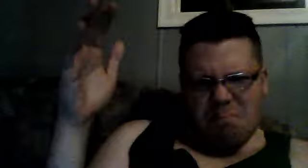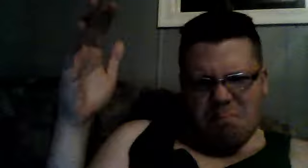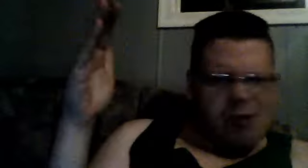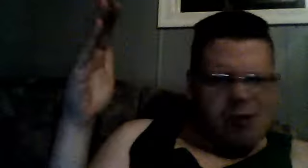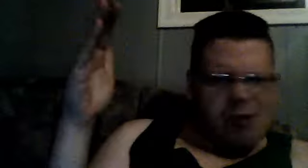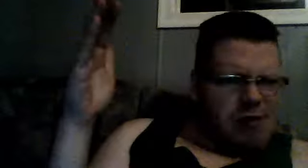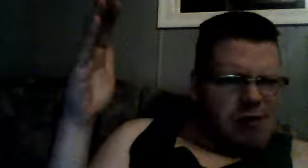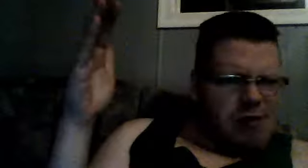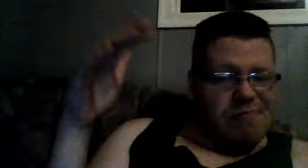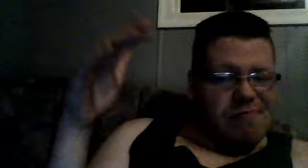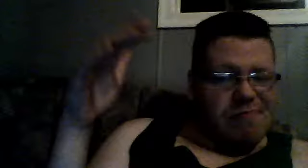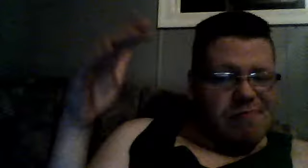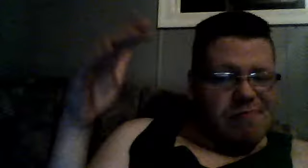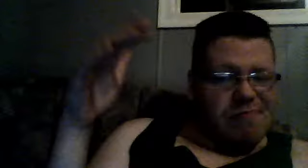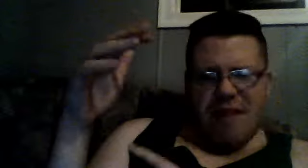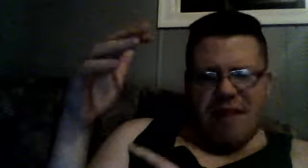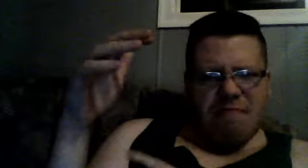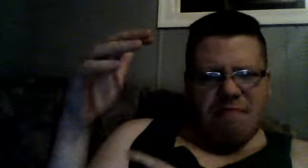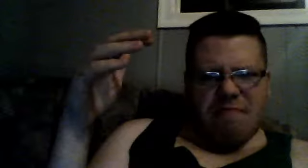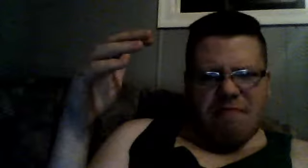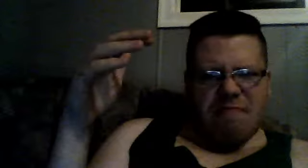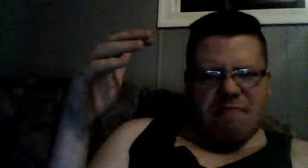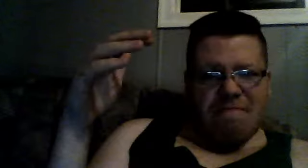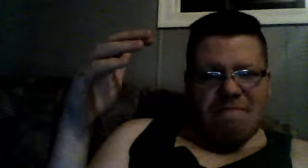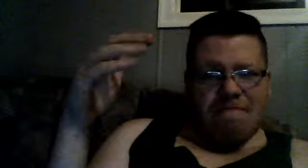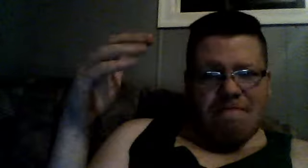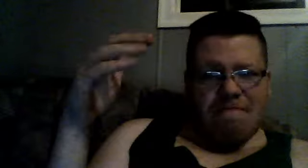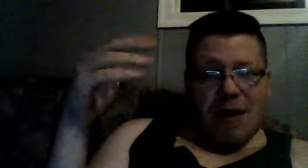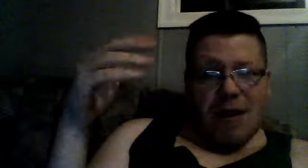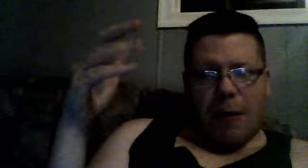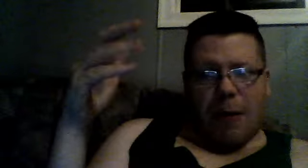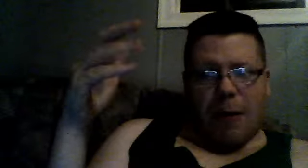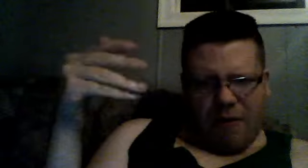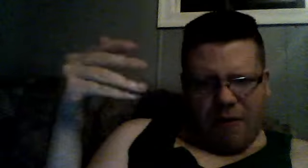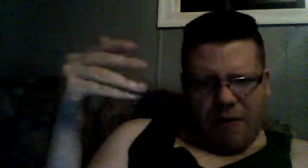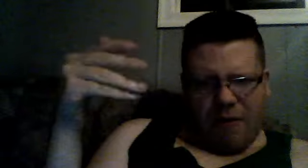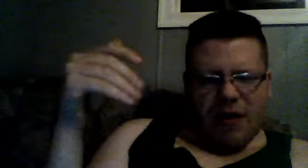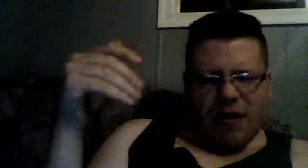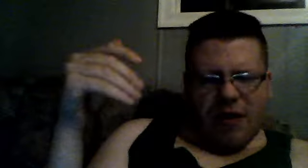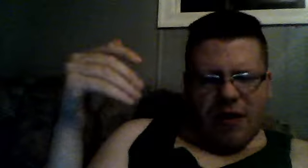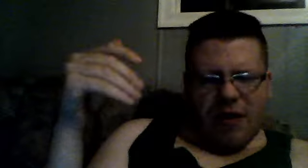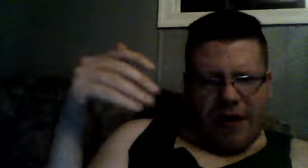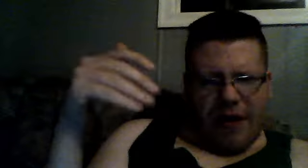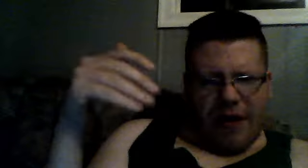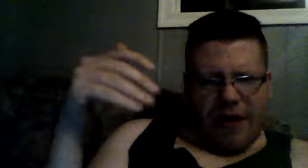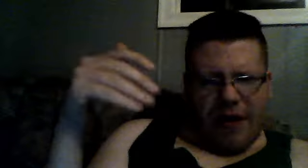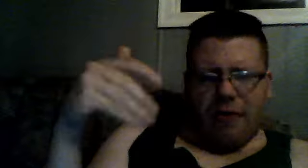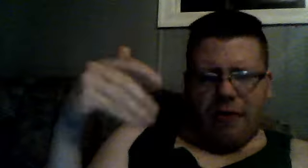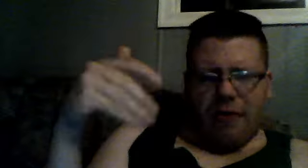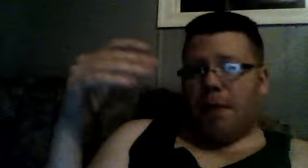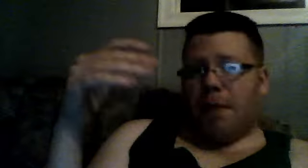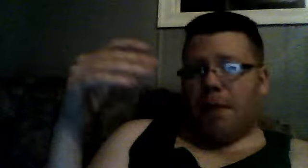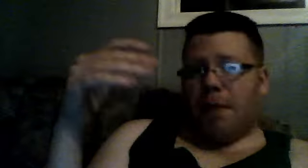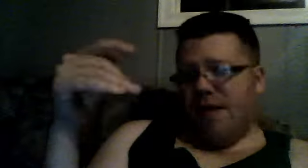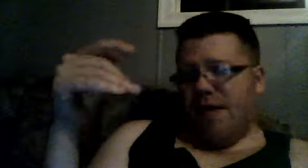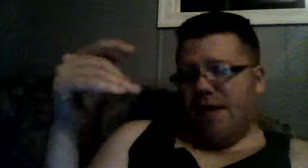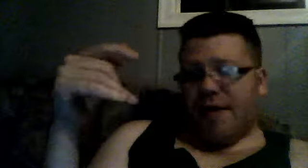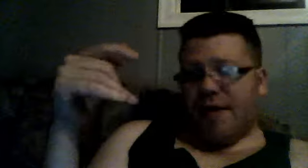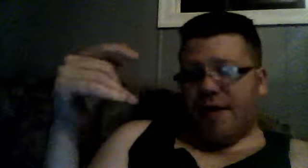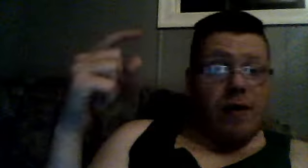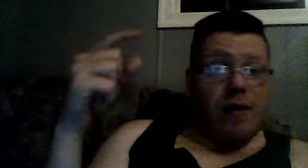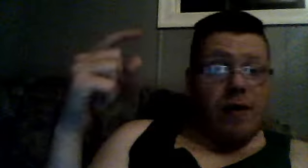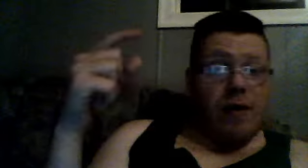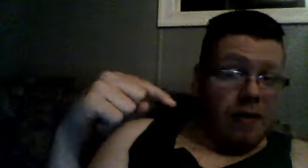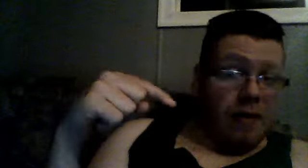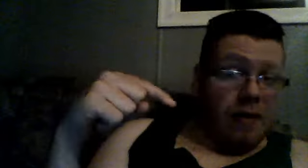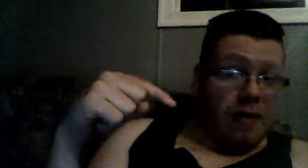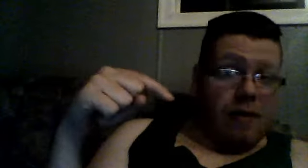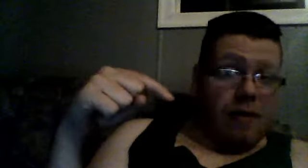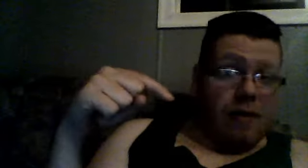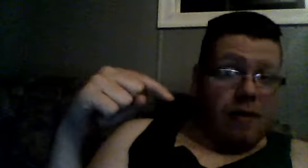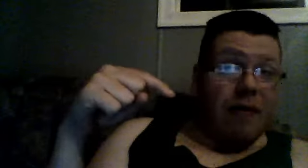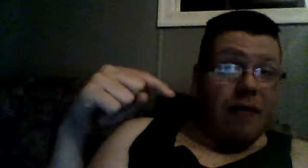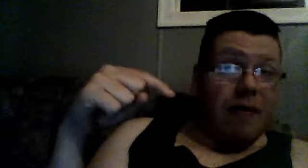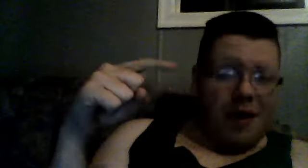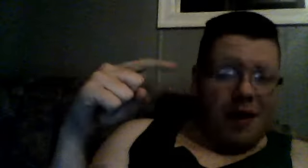maybe, a couple episodes, a couple episodes, through a couple seasons, and, had 11